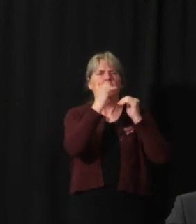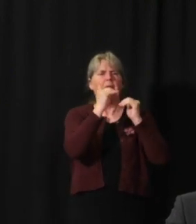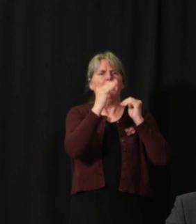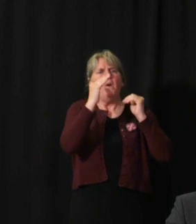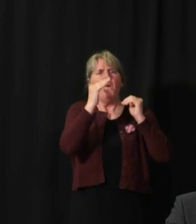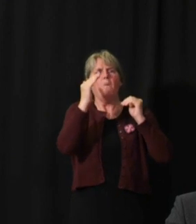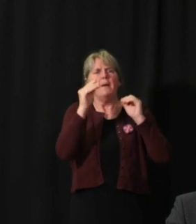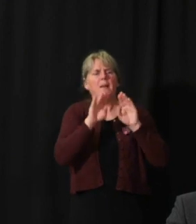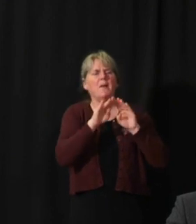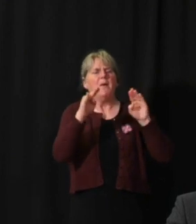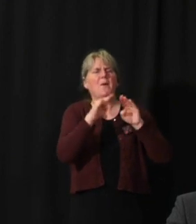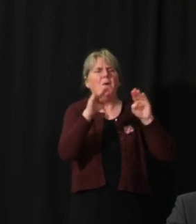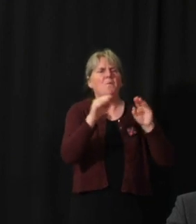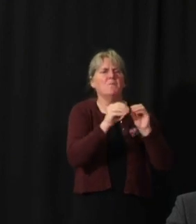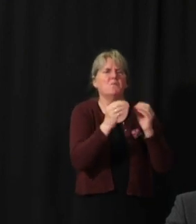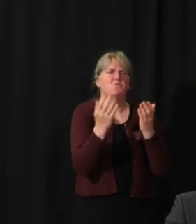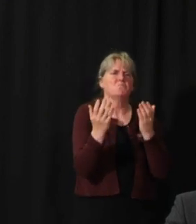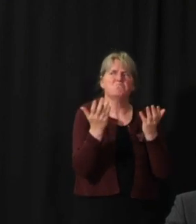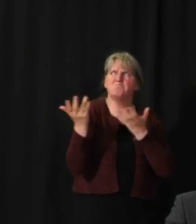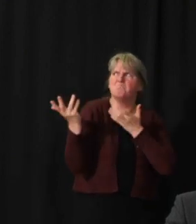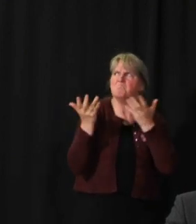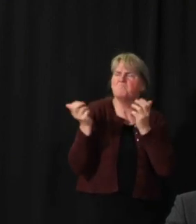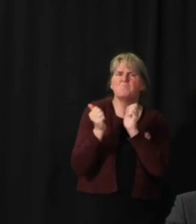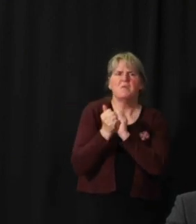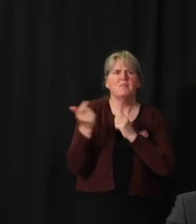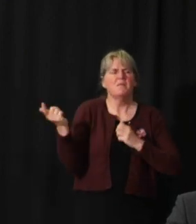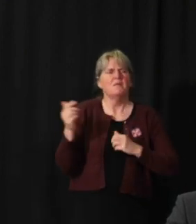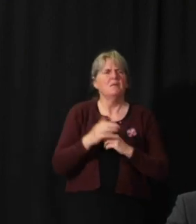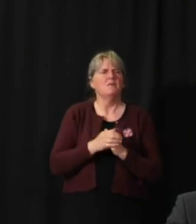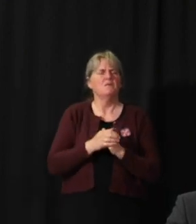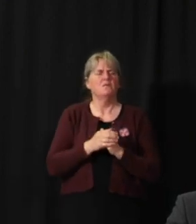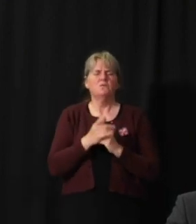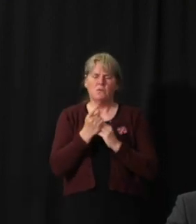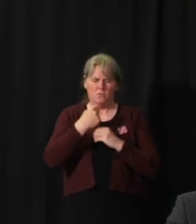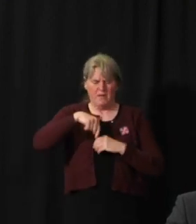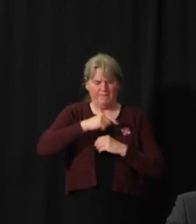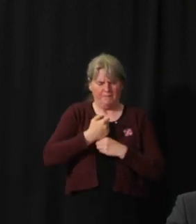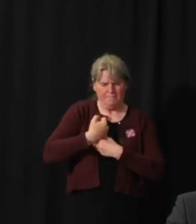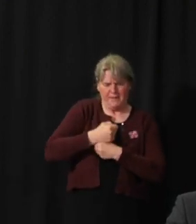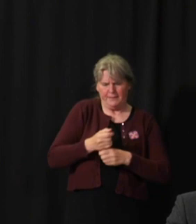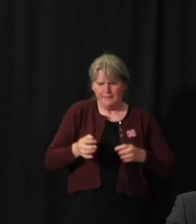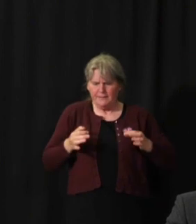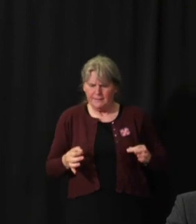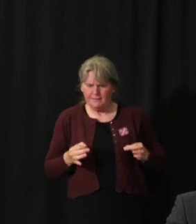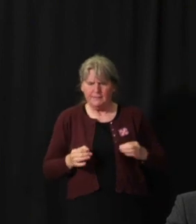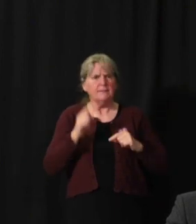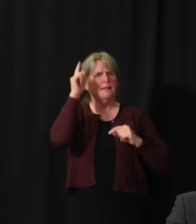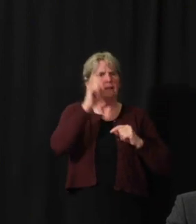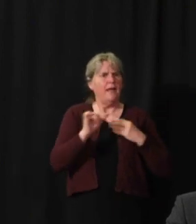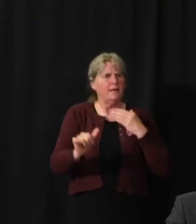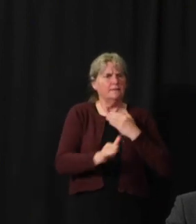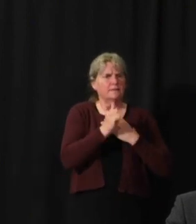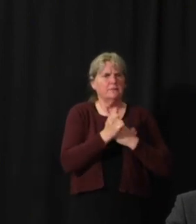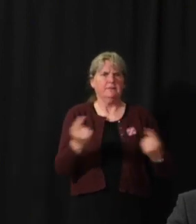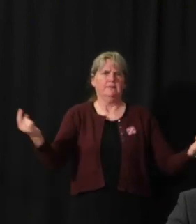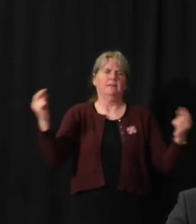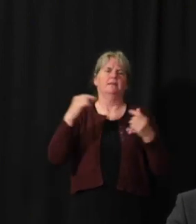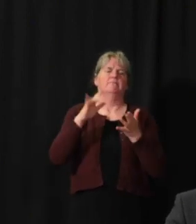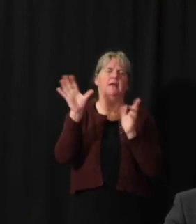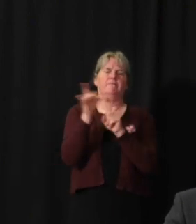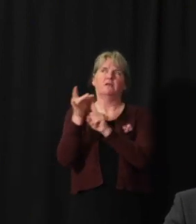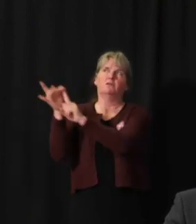that we're interested in is being able to more systematically assess the risk of importing new cases